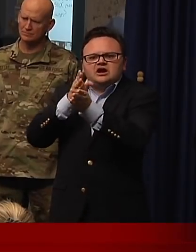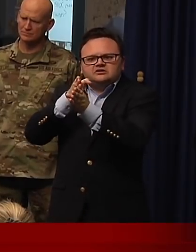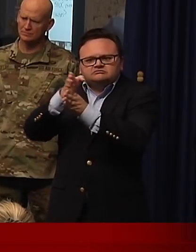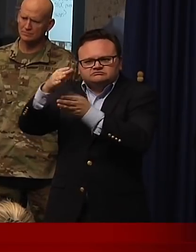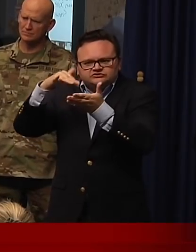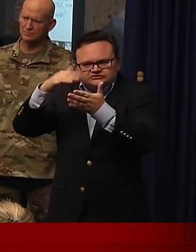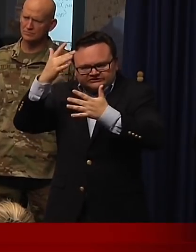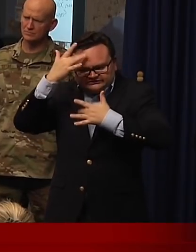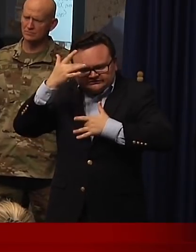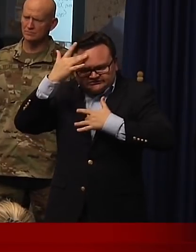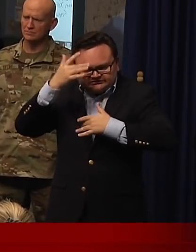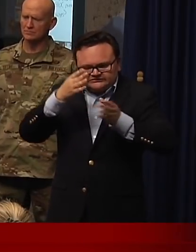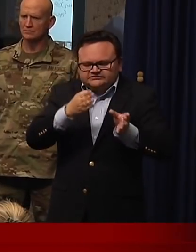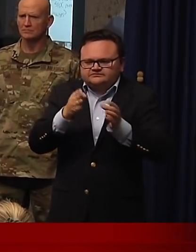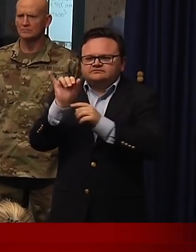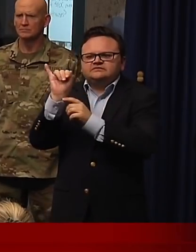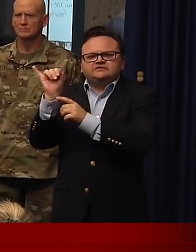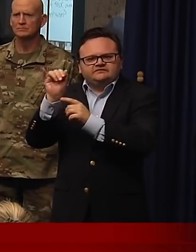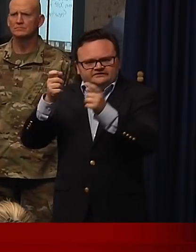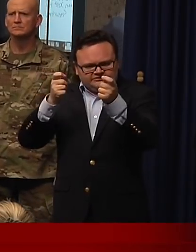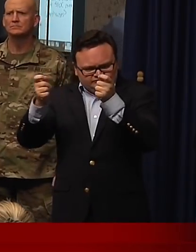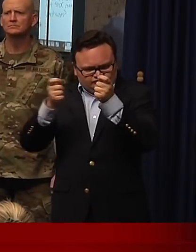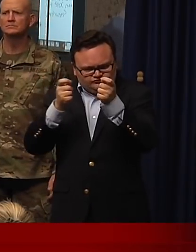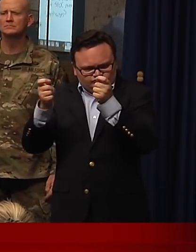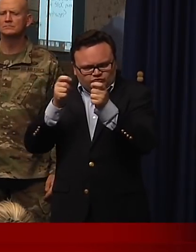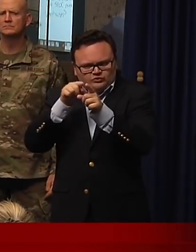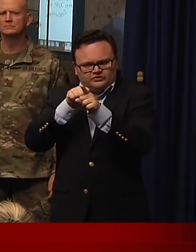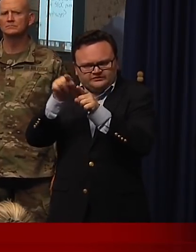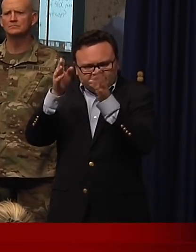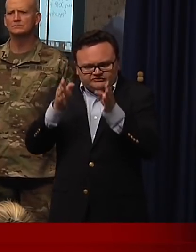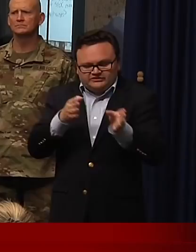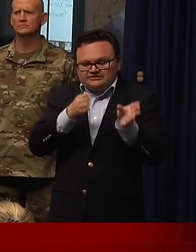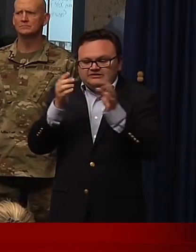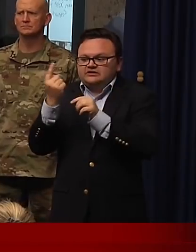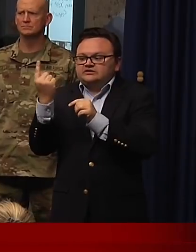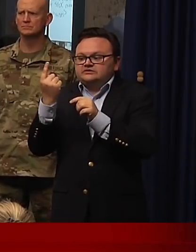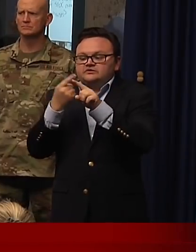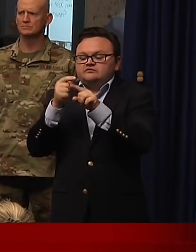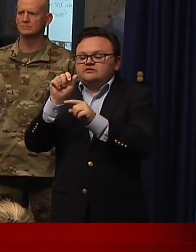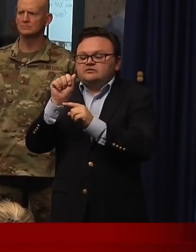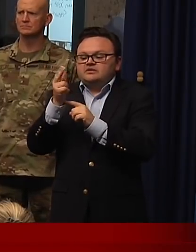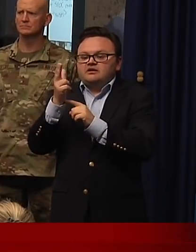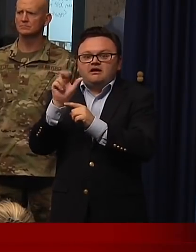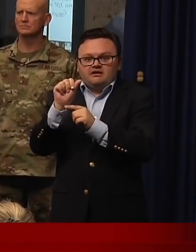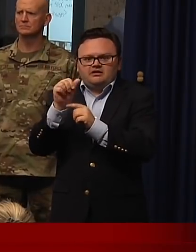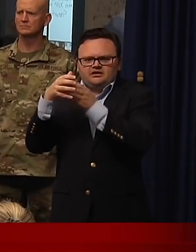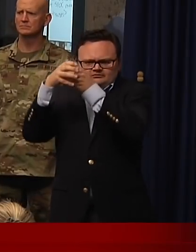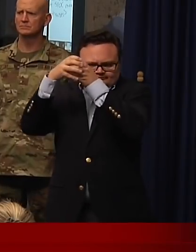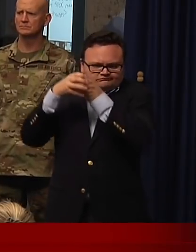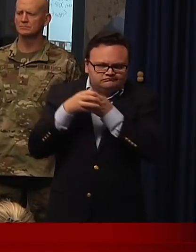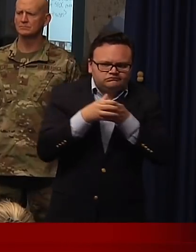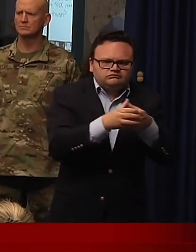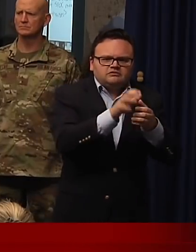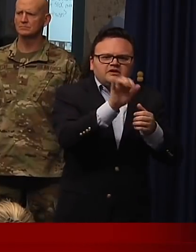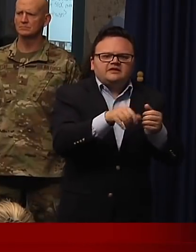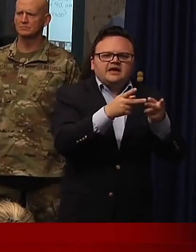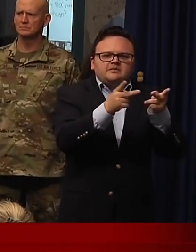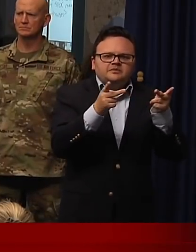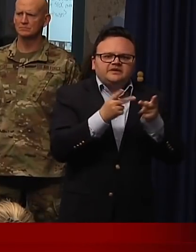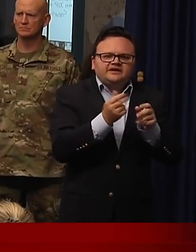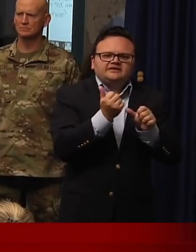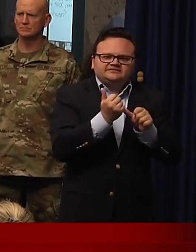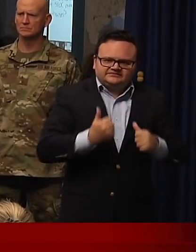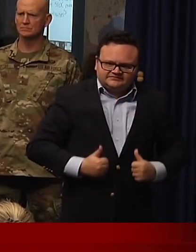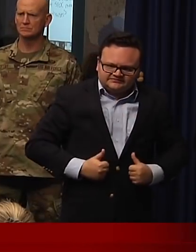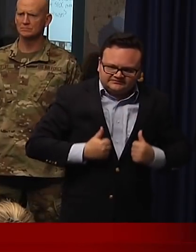an infection control specialist, and somebody from ACA. And we will go door to door. We actually did this earlier this week. And we checked every